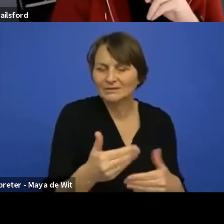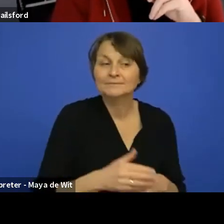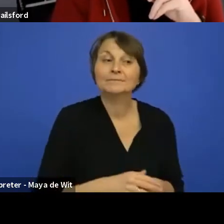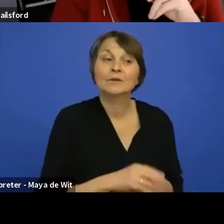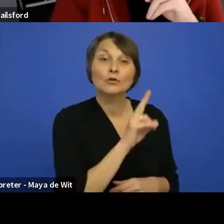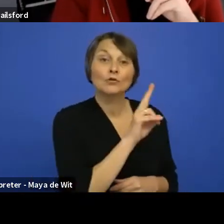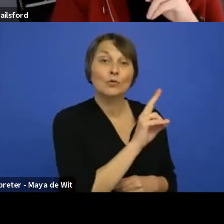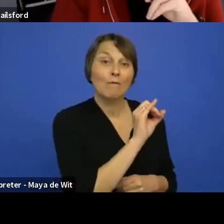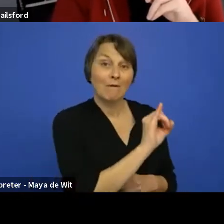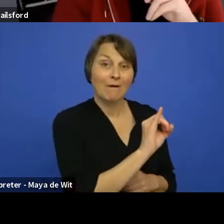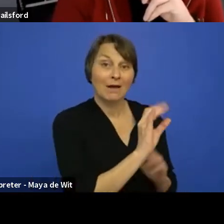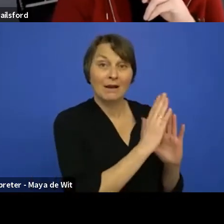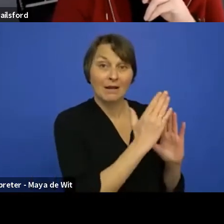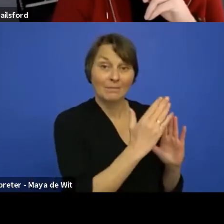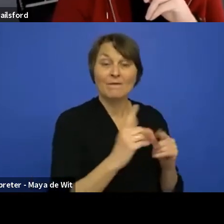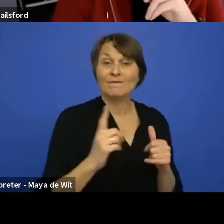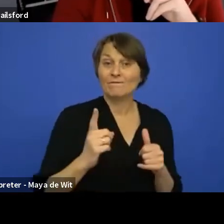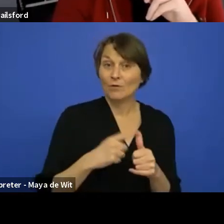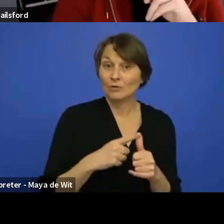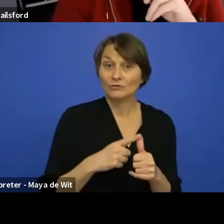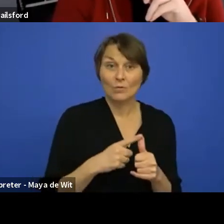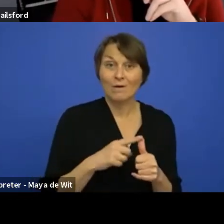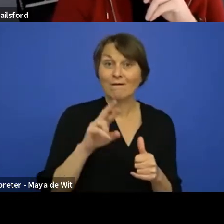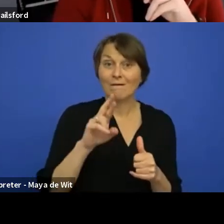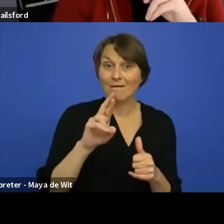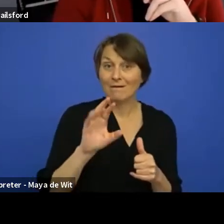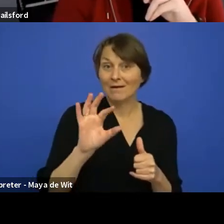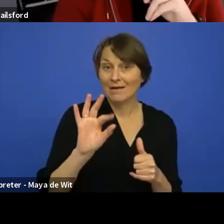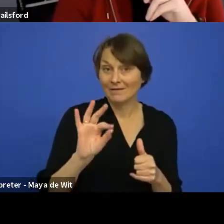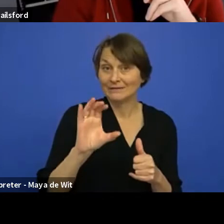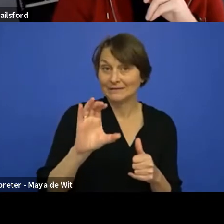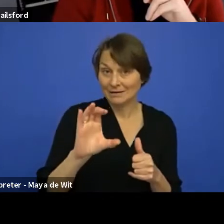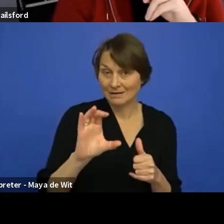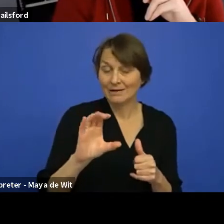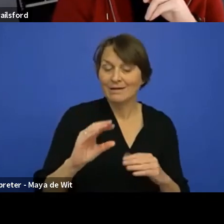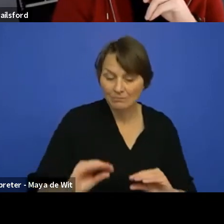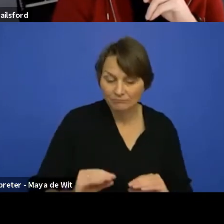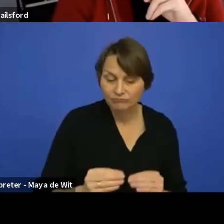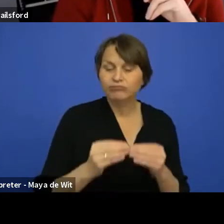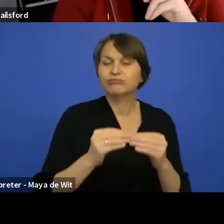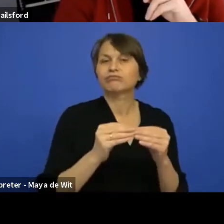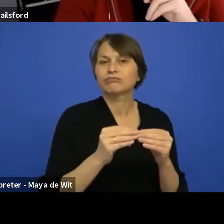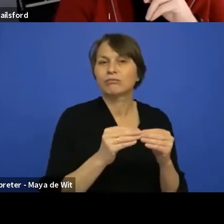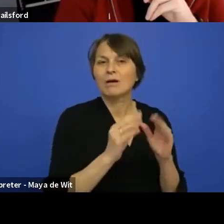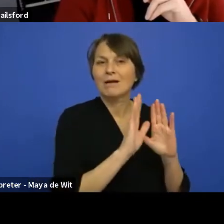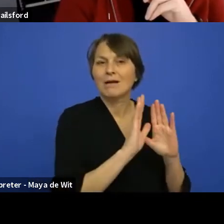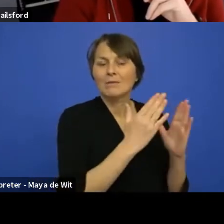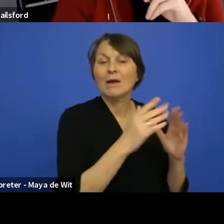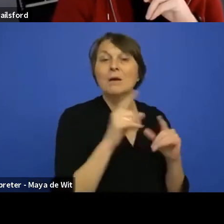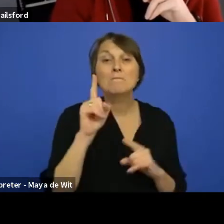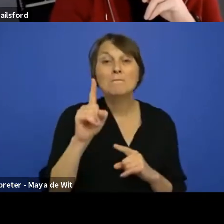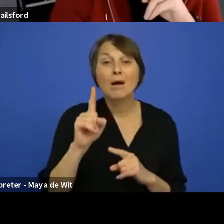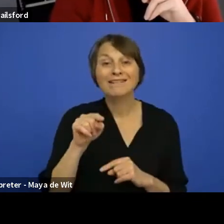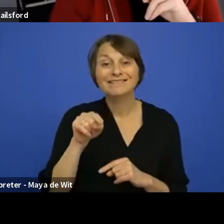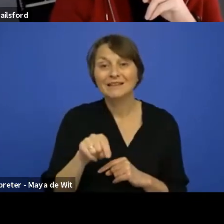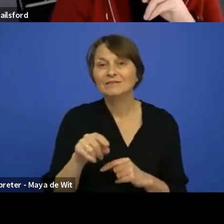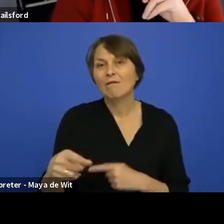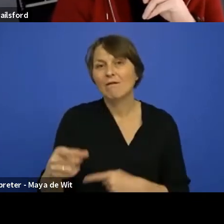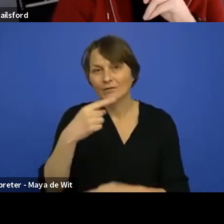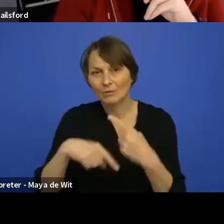an RFC first, and then we built the UI library, uh, for the API part, it's the other way around because it's an exploration project. So mass